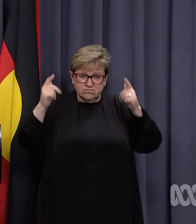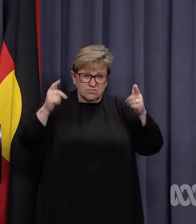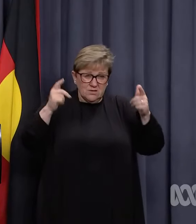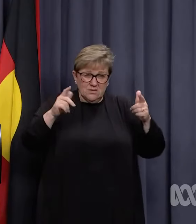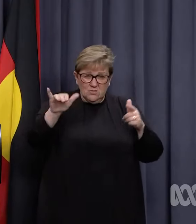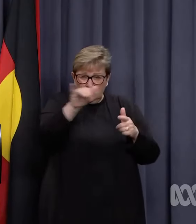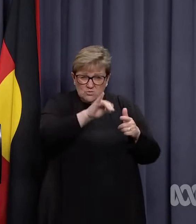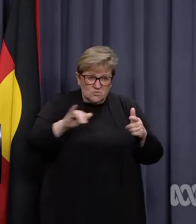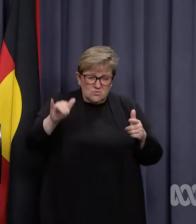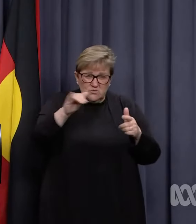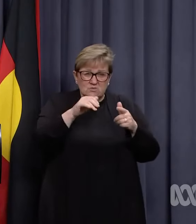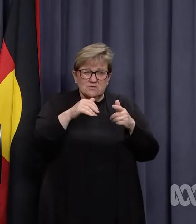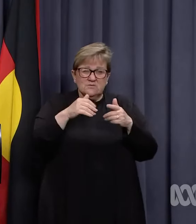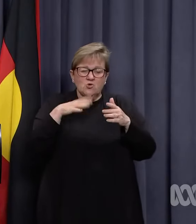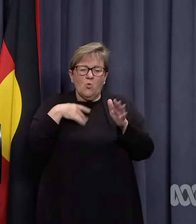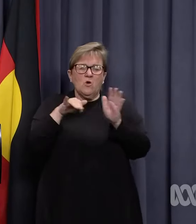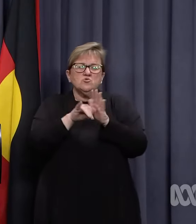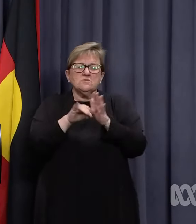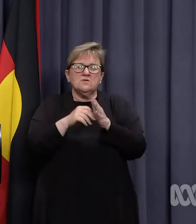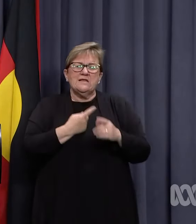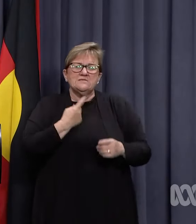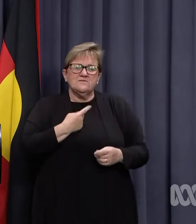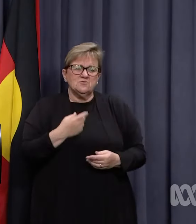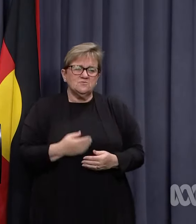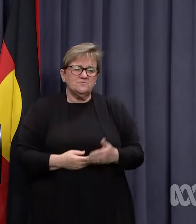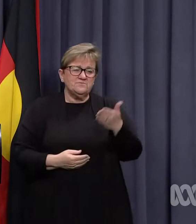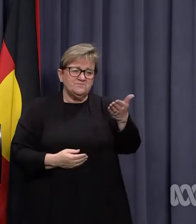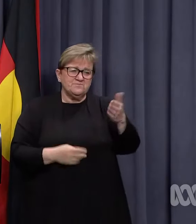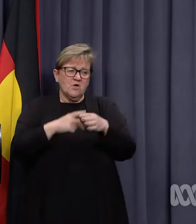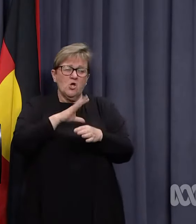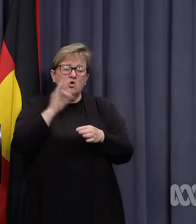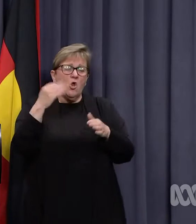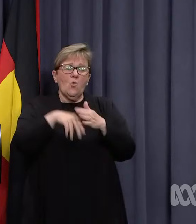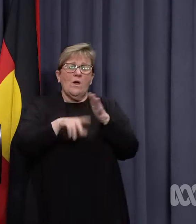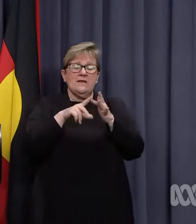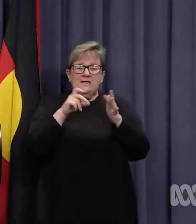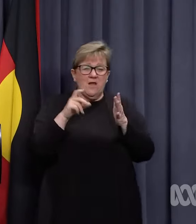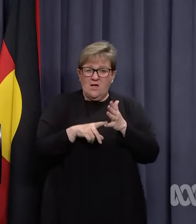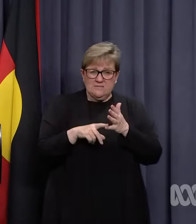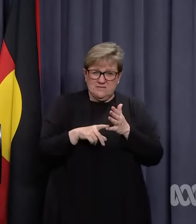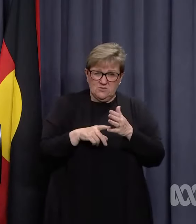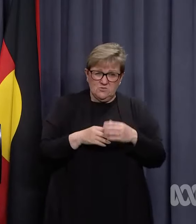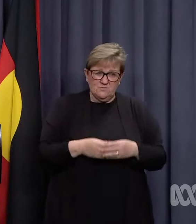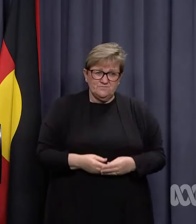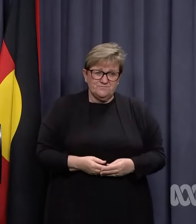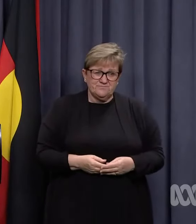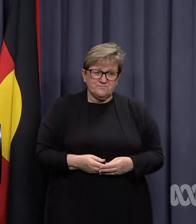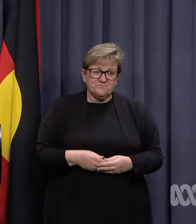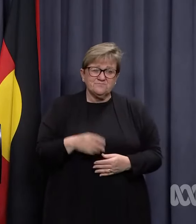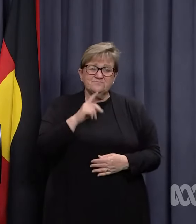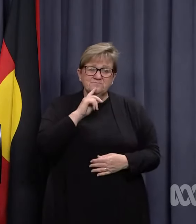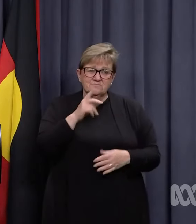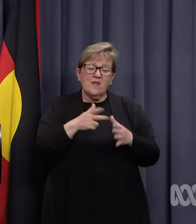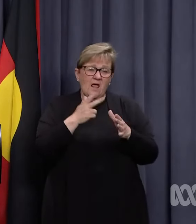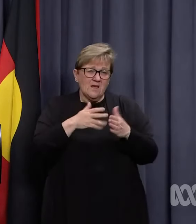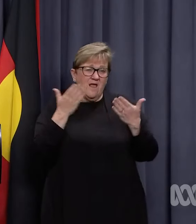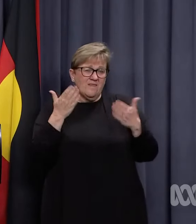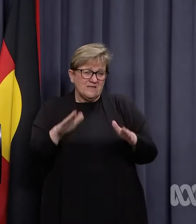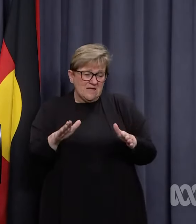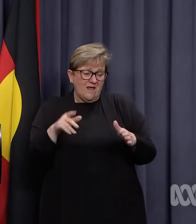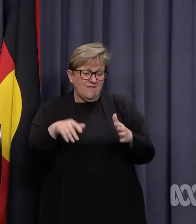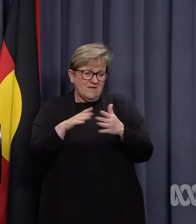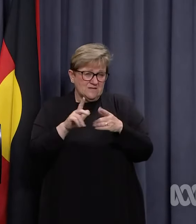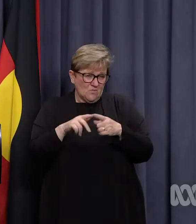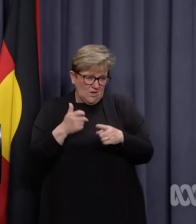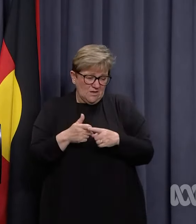identify individual cases. No one in ICU currently, but you must have said there was another death recorded this